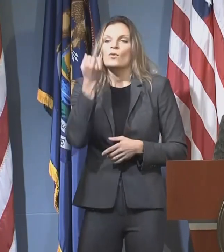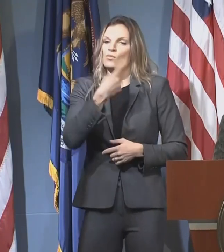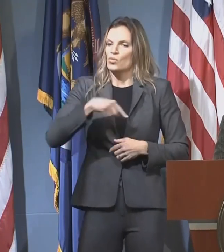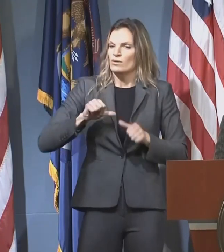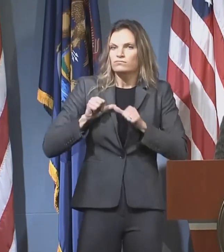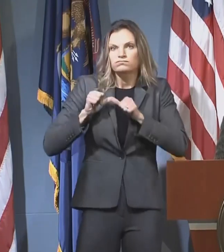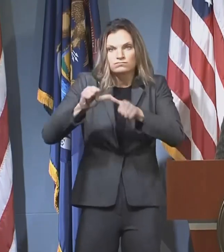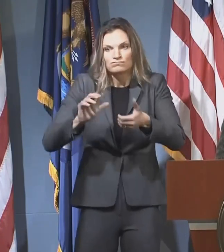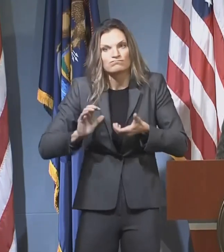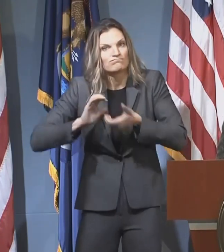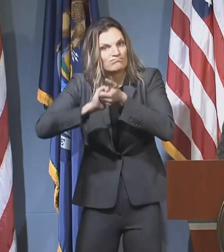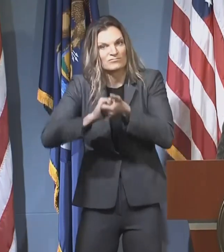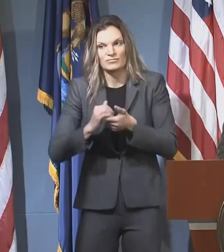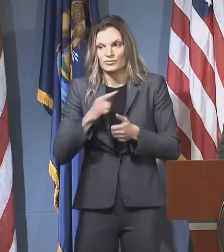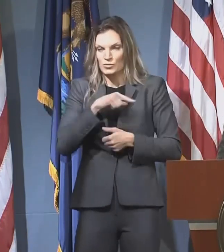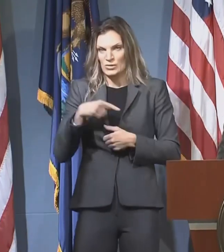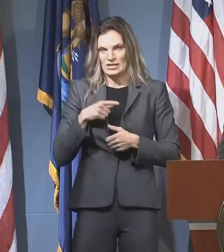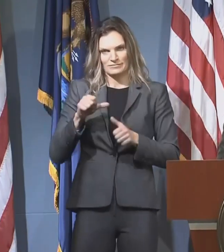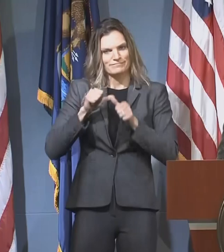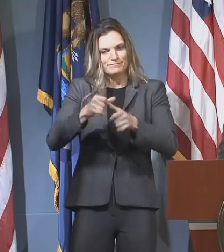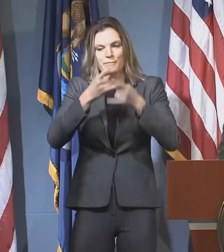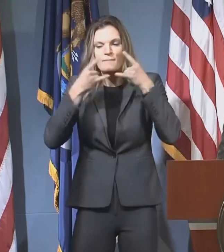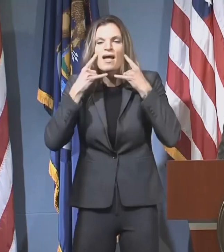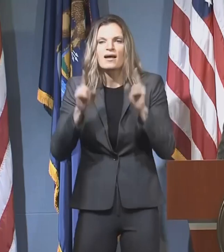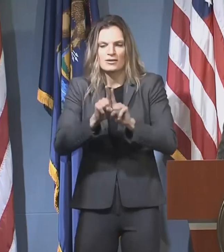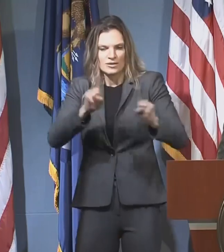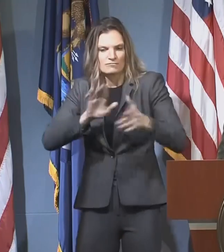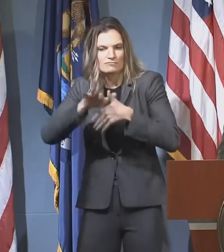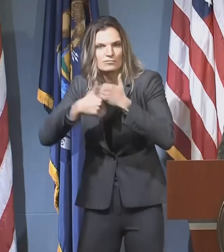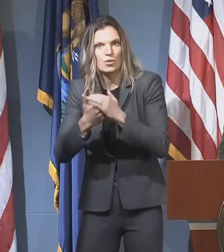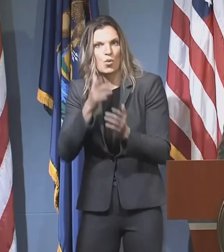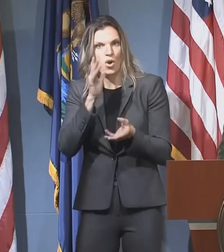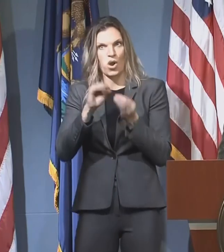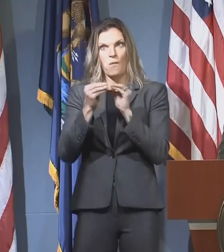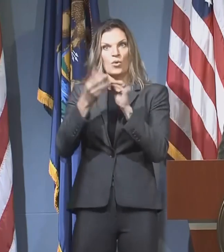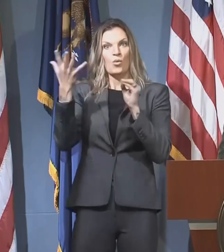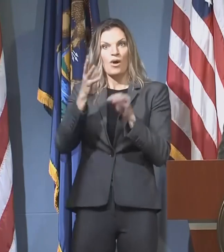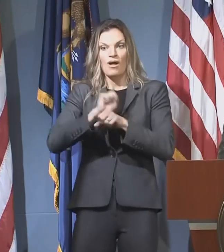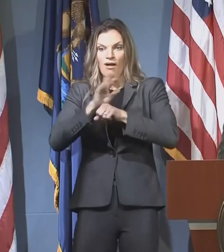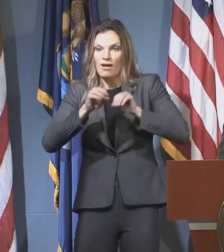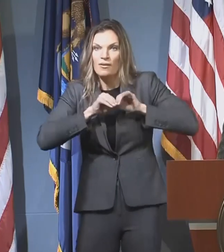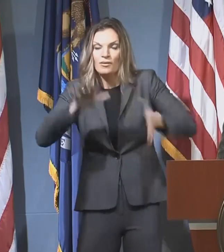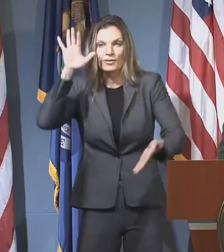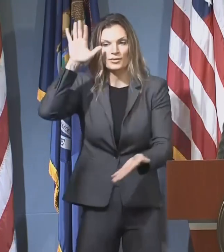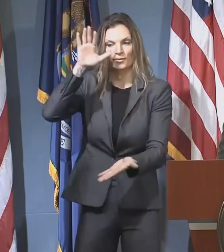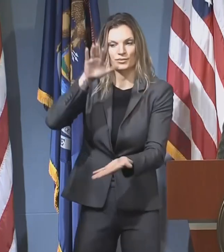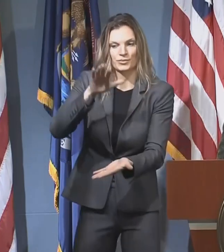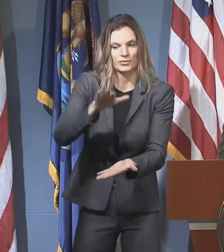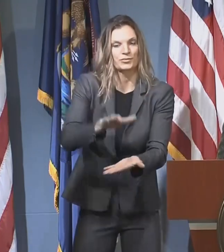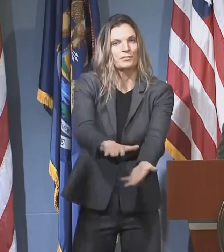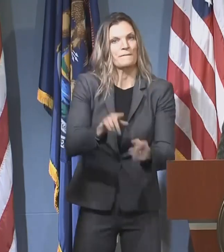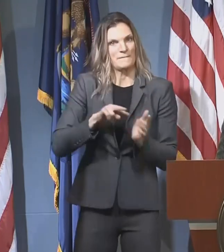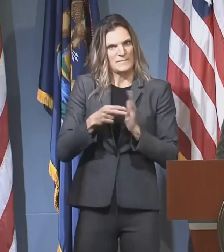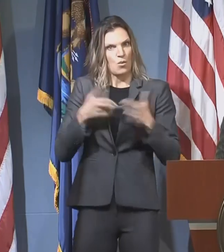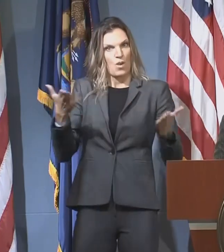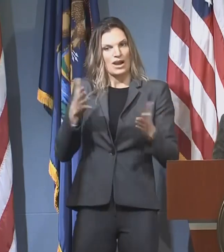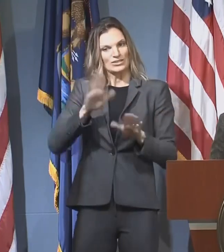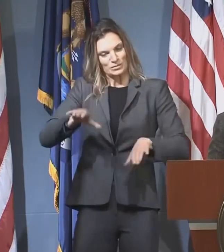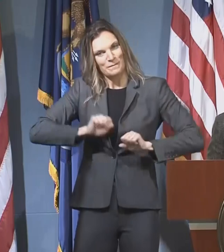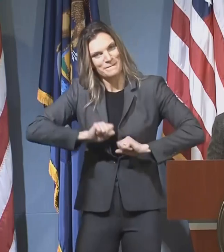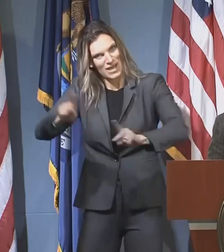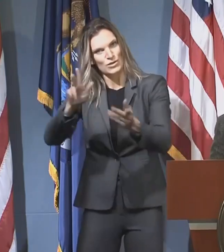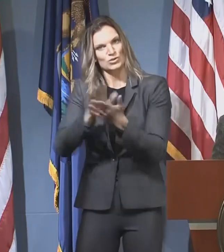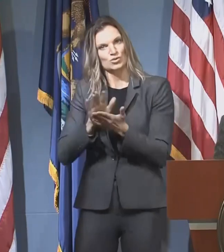together, bring the COVID-19 case rates down low enough, the sooner more children will be able to have in-person learning.